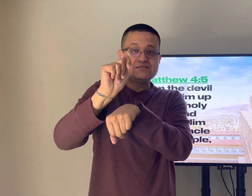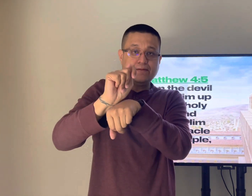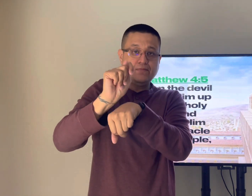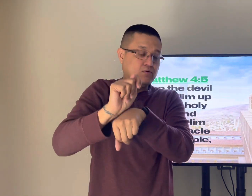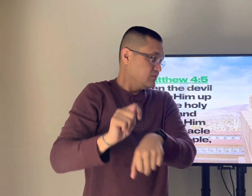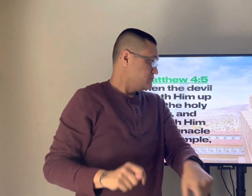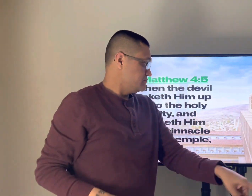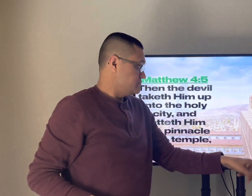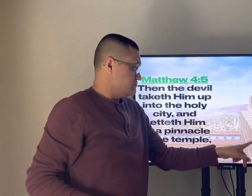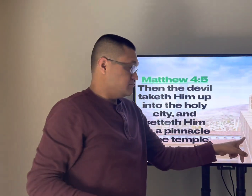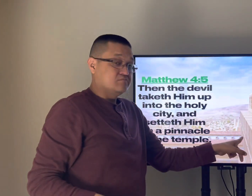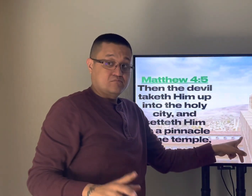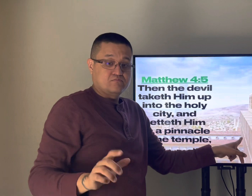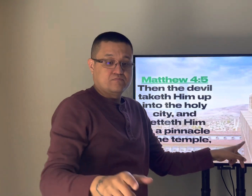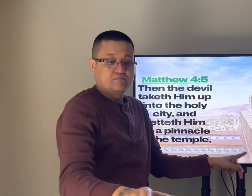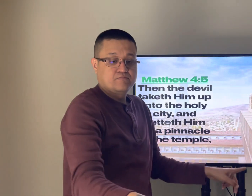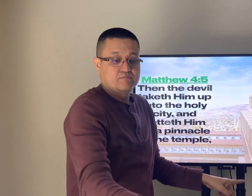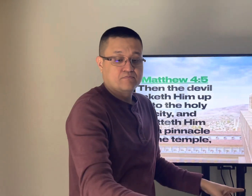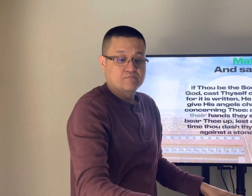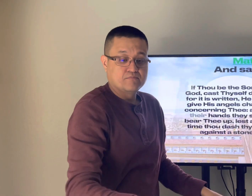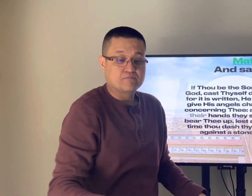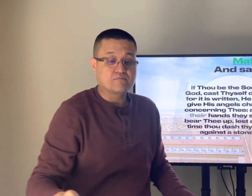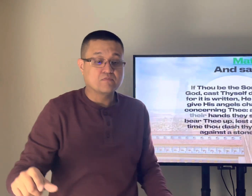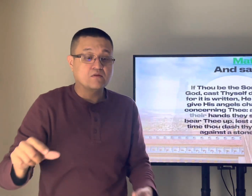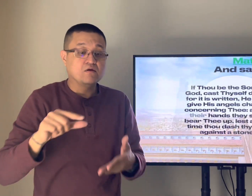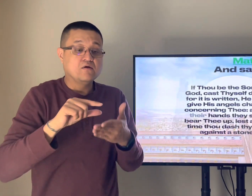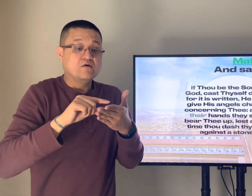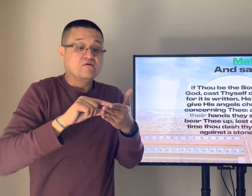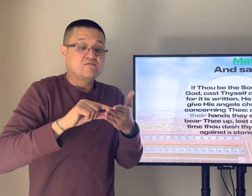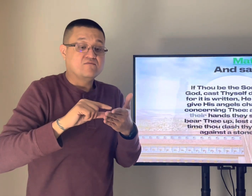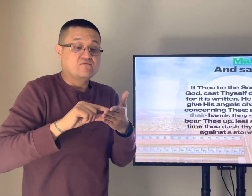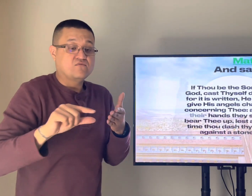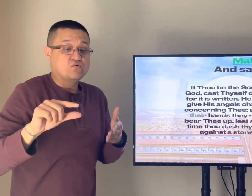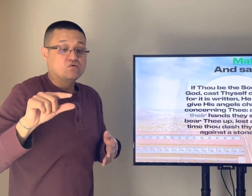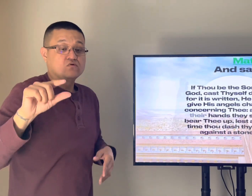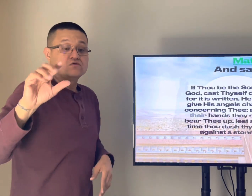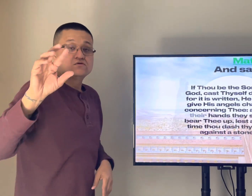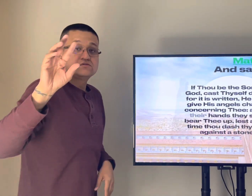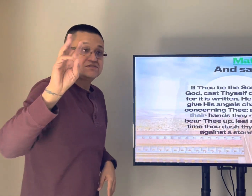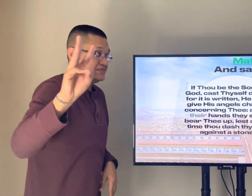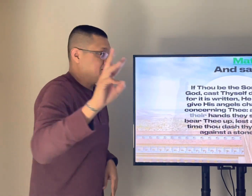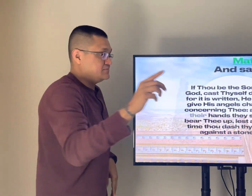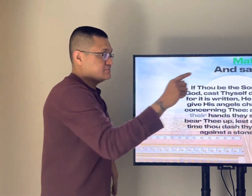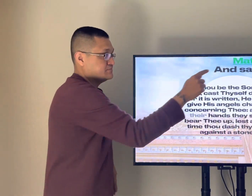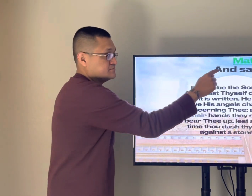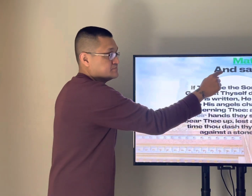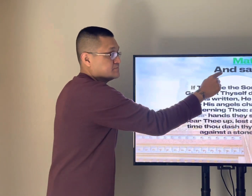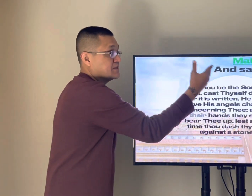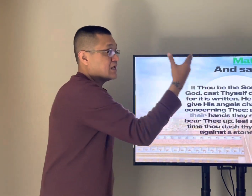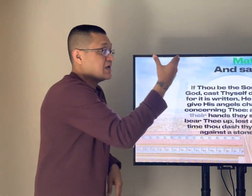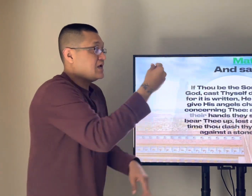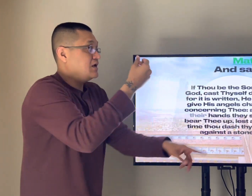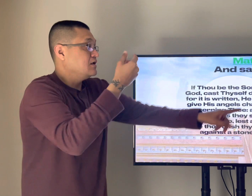you know the old buildings you know have different pillars and very high points and so here it says the very pinnacle be the very top